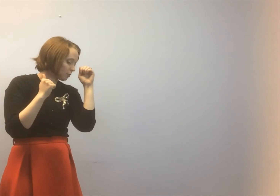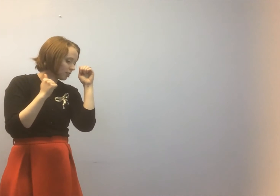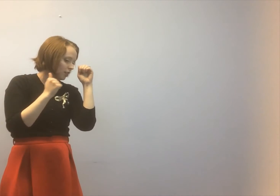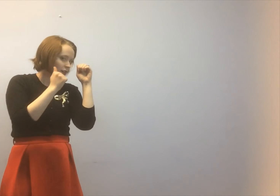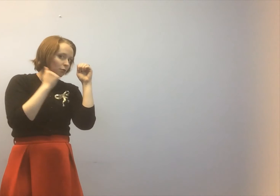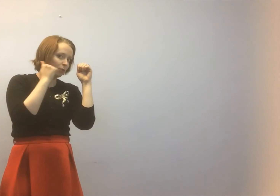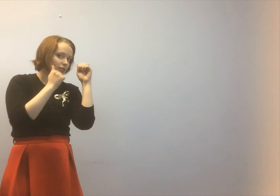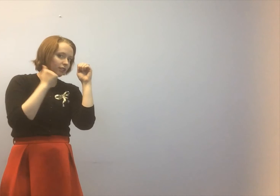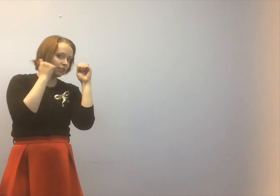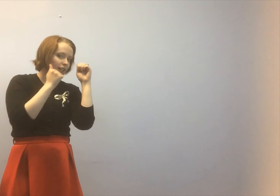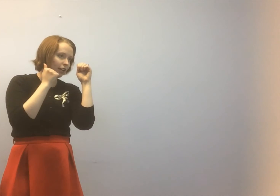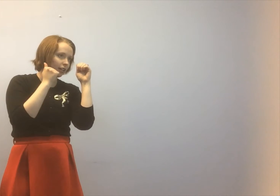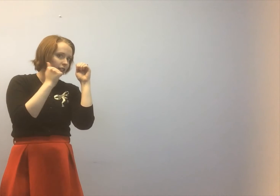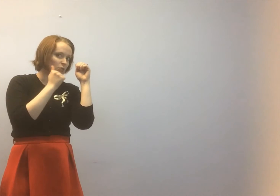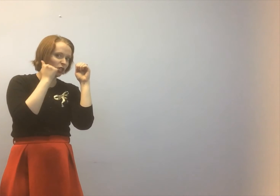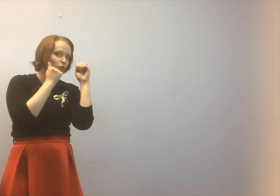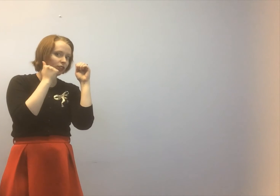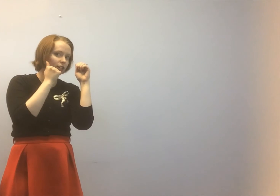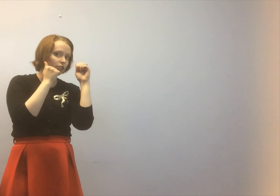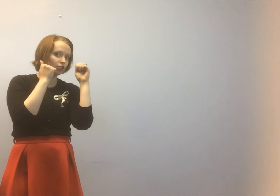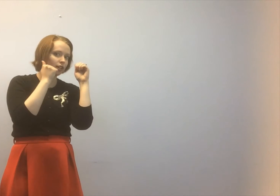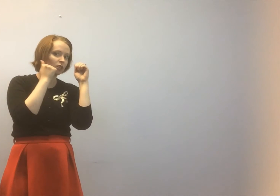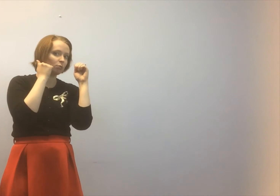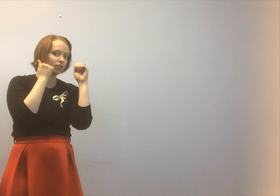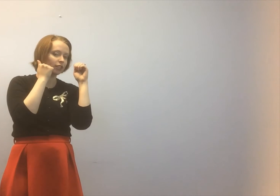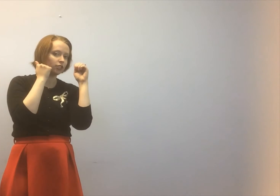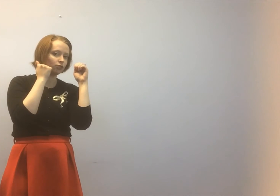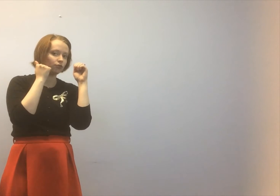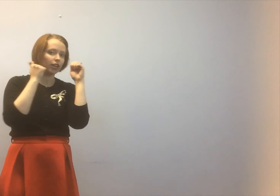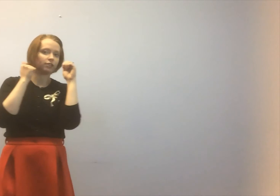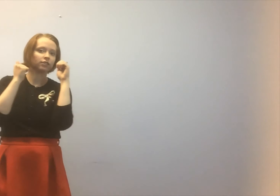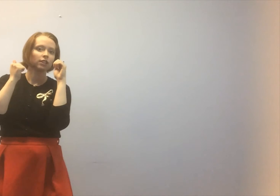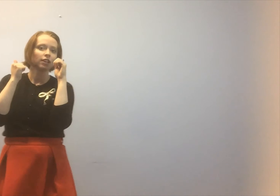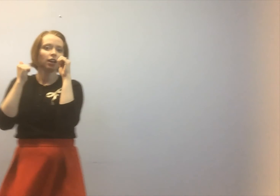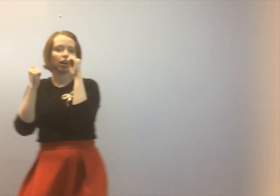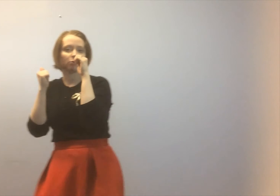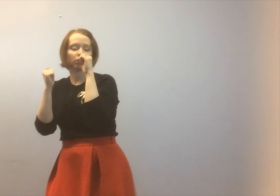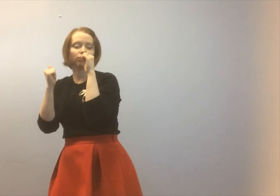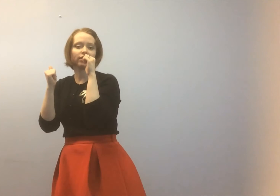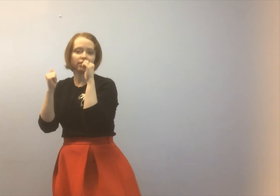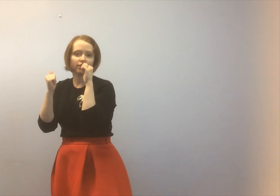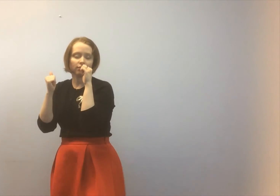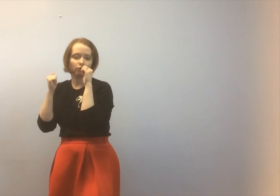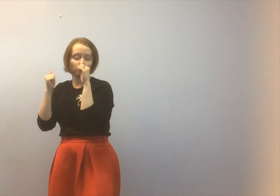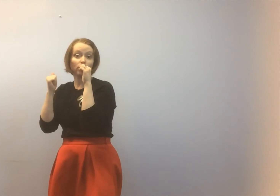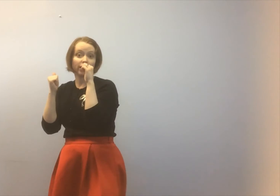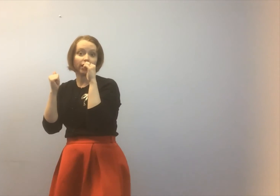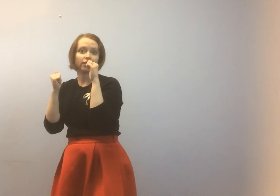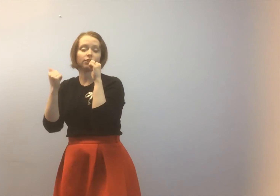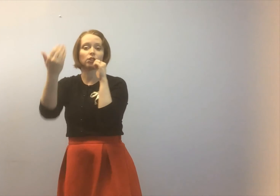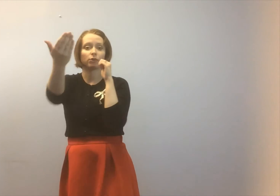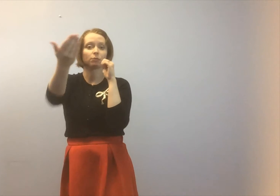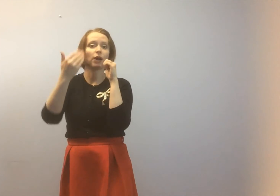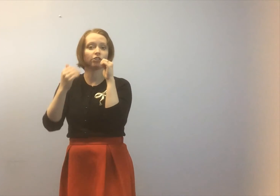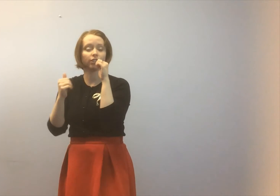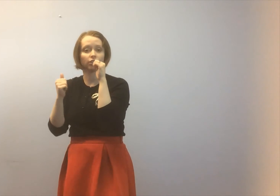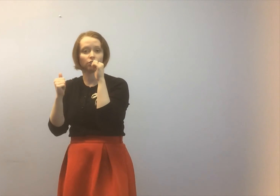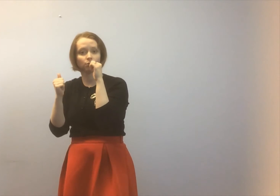but the second hand can be over here just kind of protecting your face um and the reason is before that is if someone's punching you